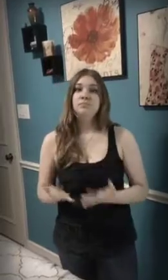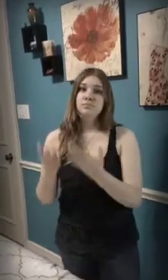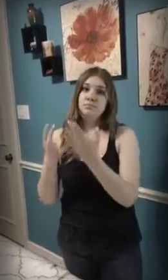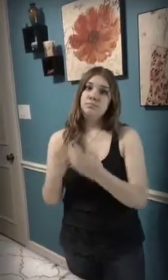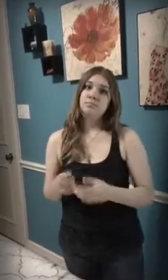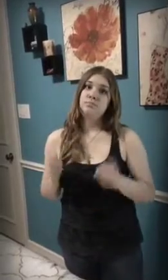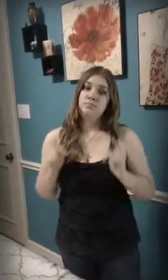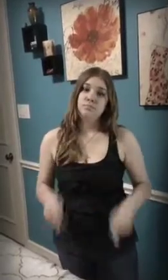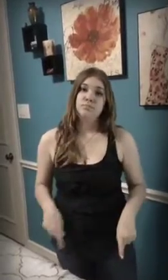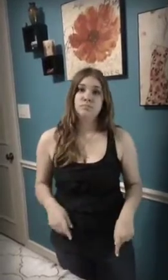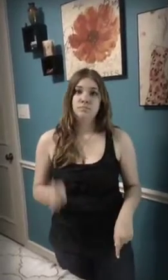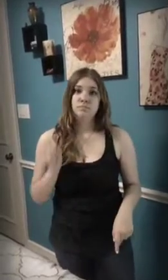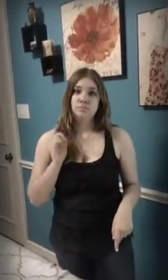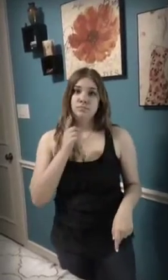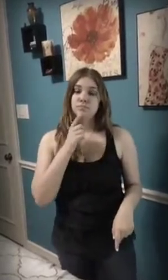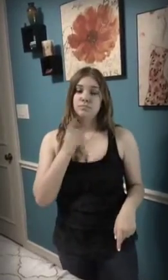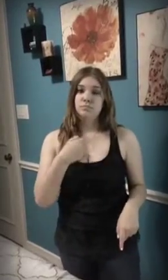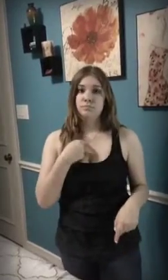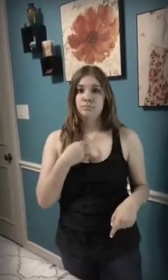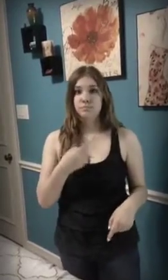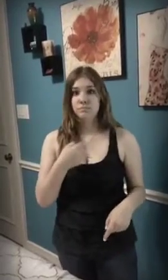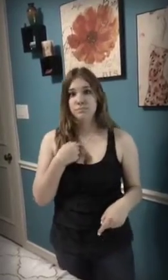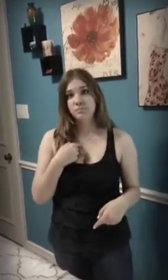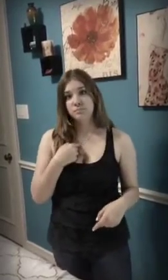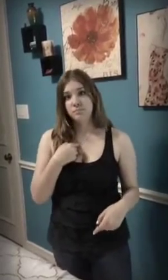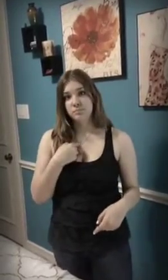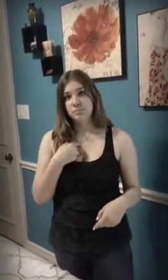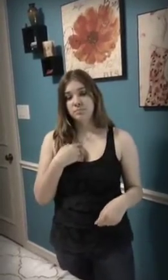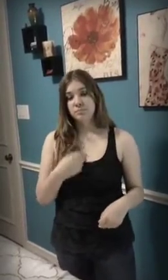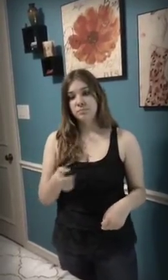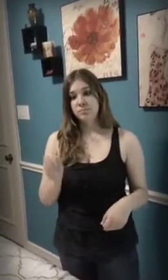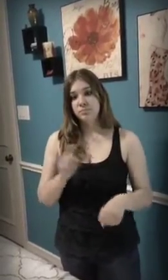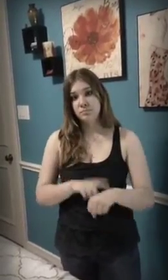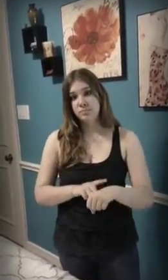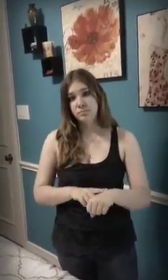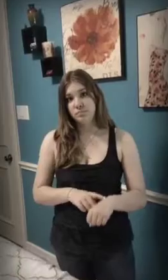for someone to tell me It's my turn to decide